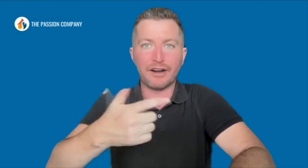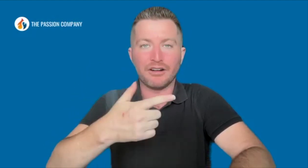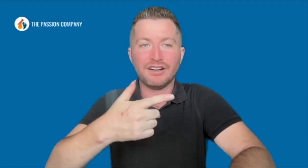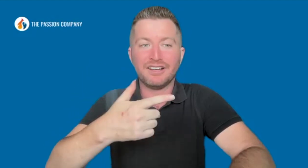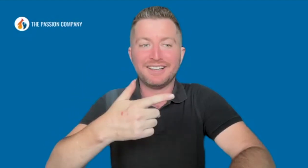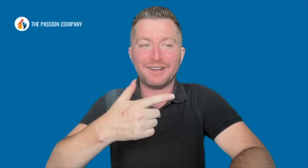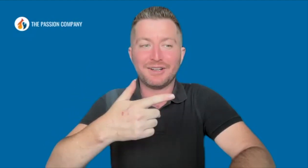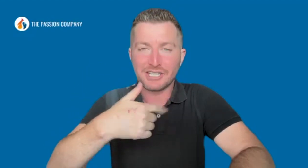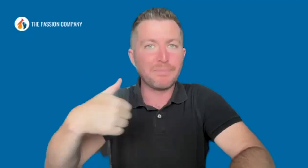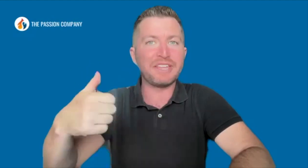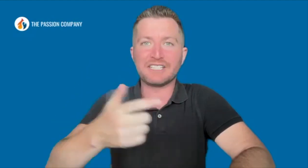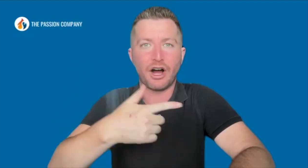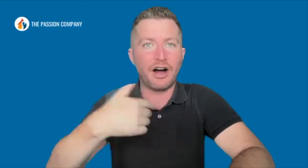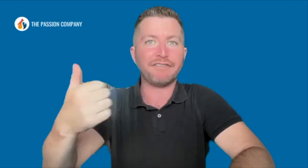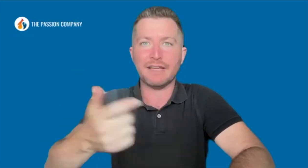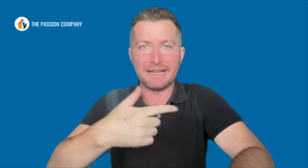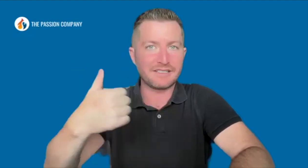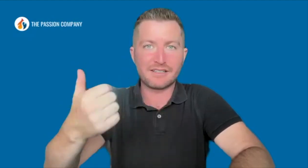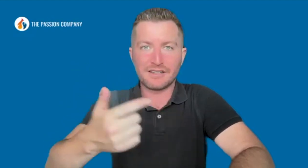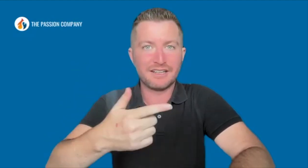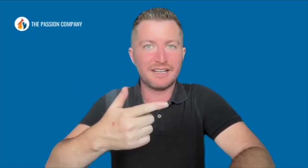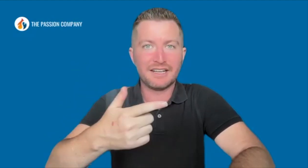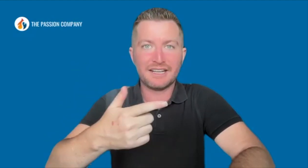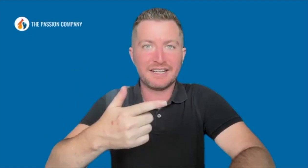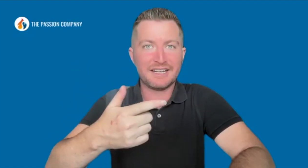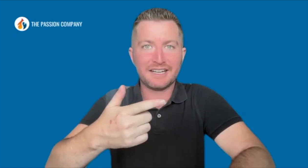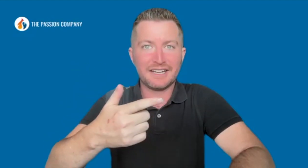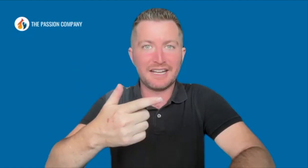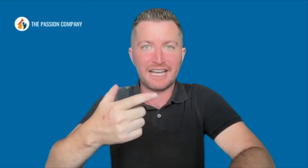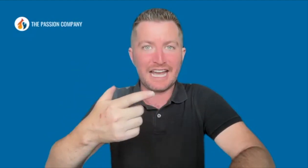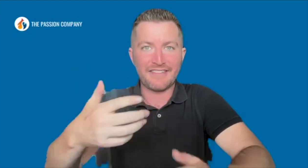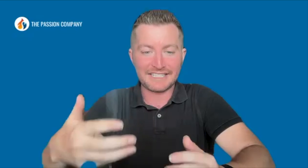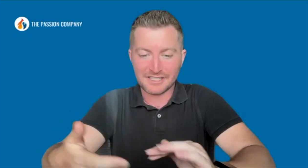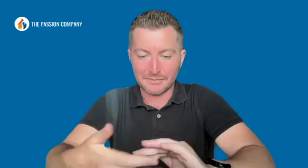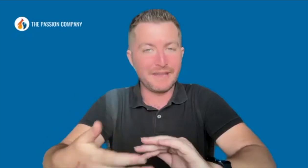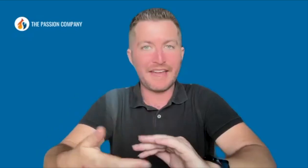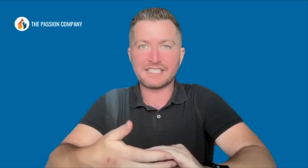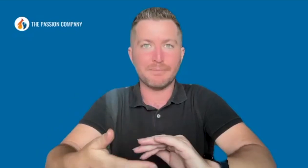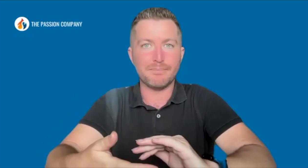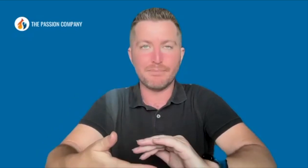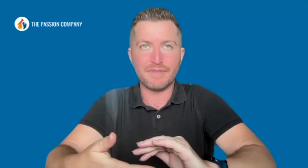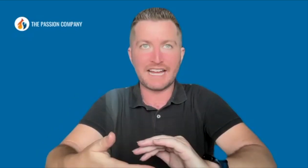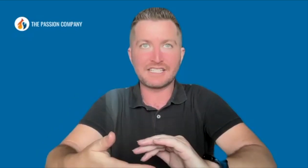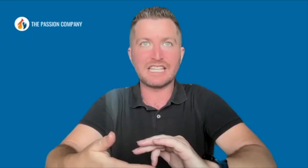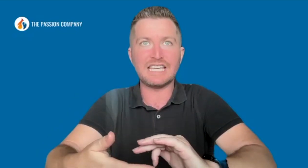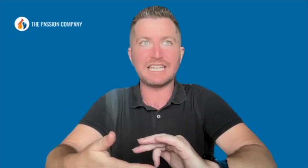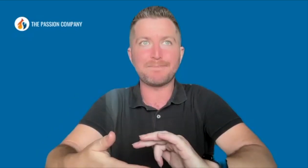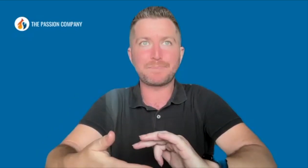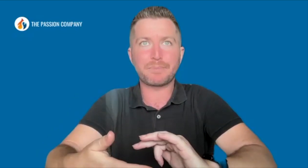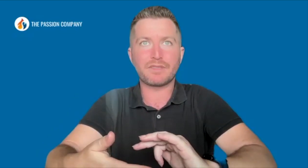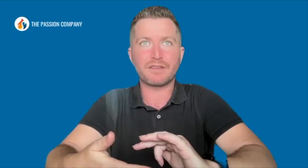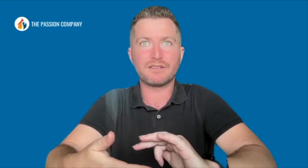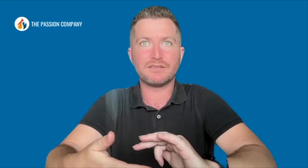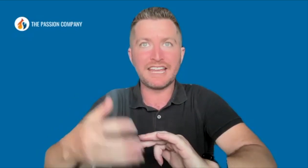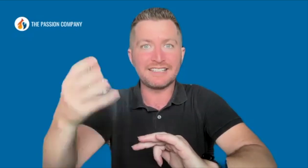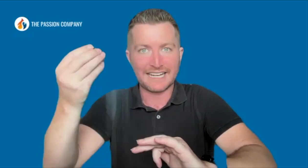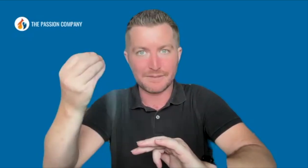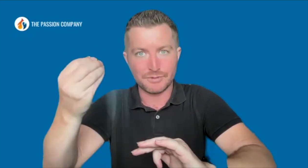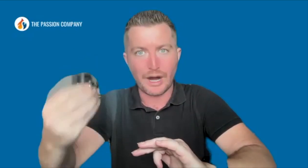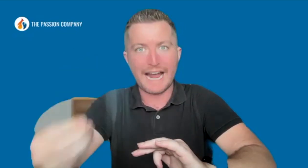something is off limits. And that's the thing that's dragging,